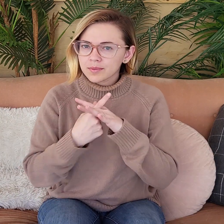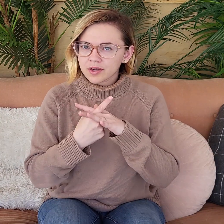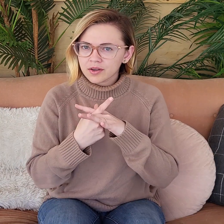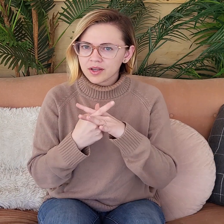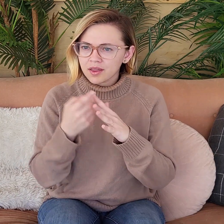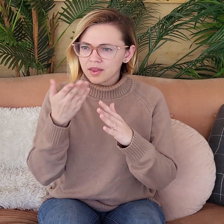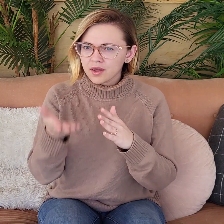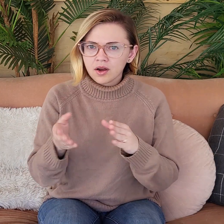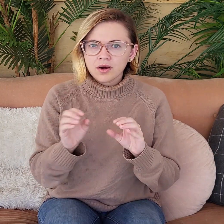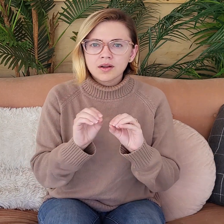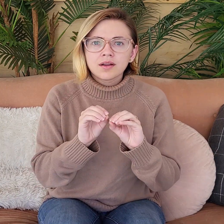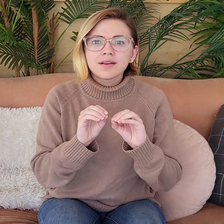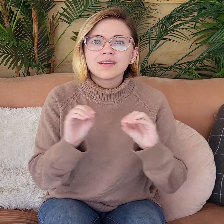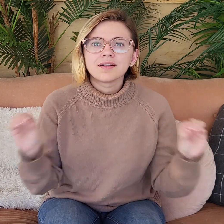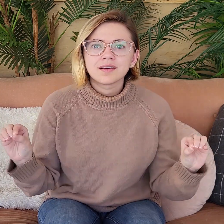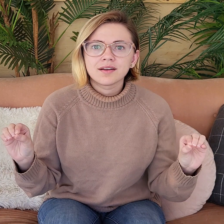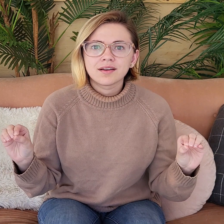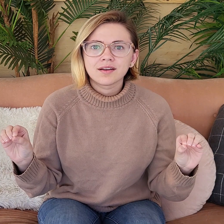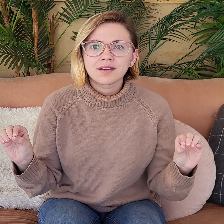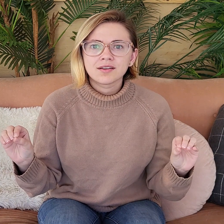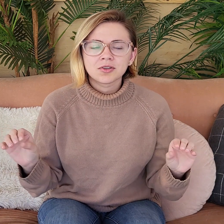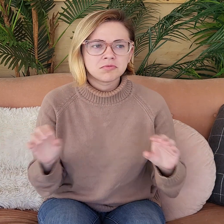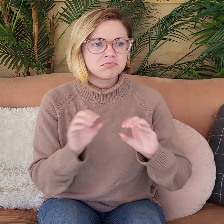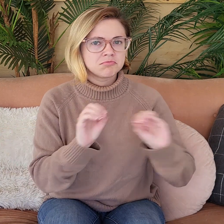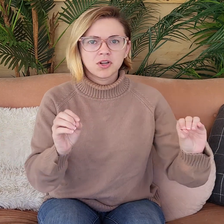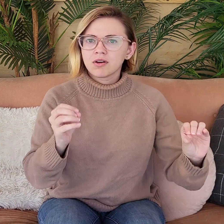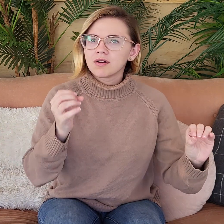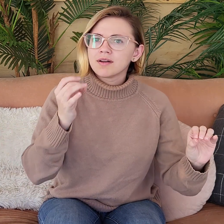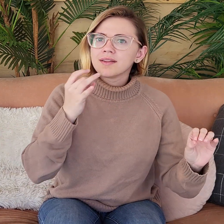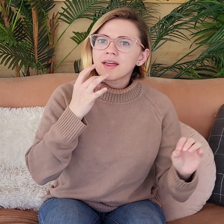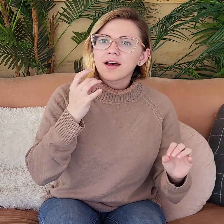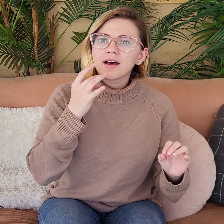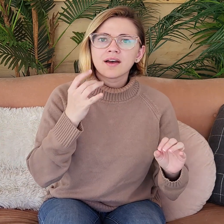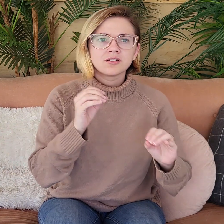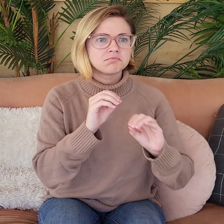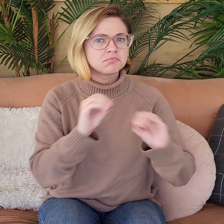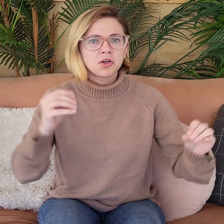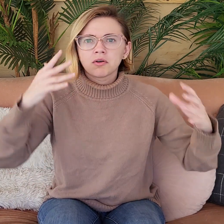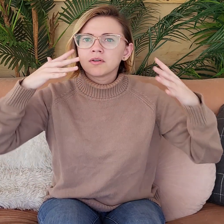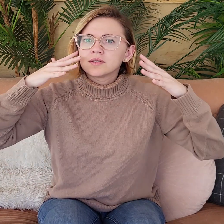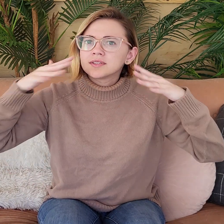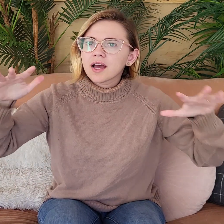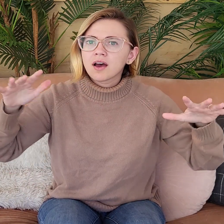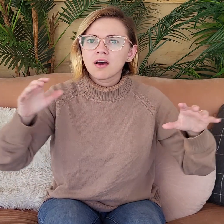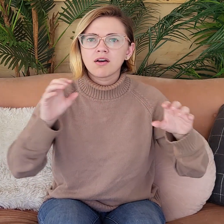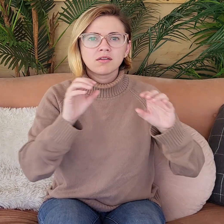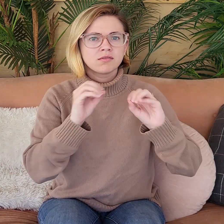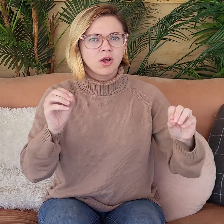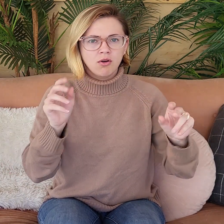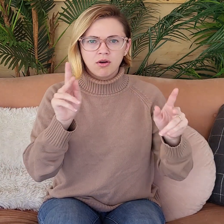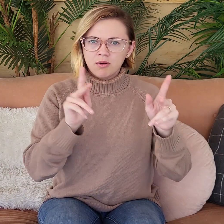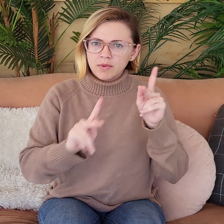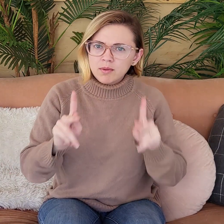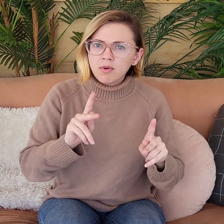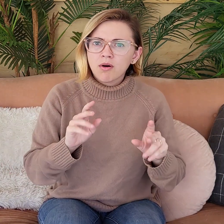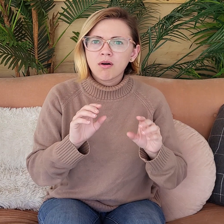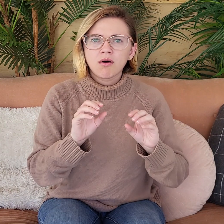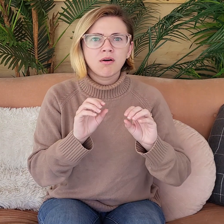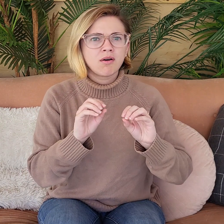So in the beginning, there was nothing. There was no light, no sound, no